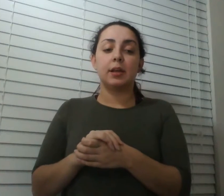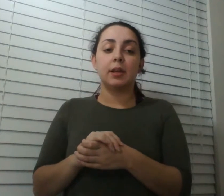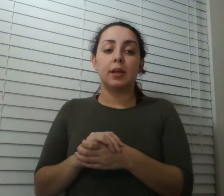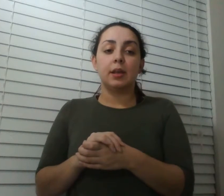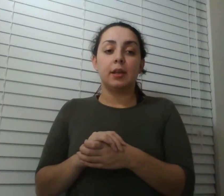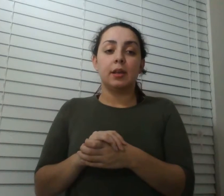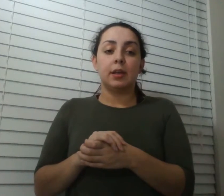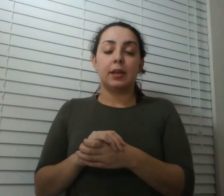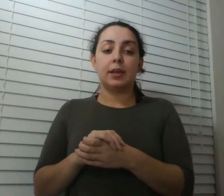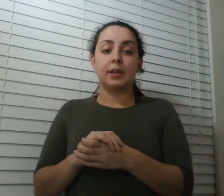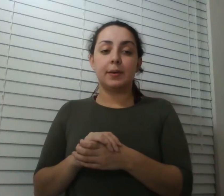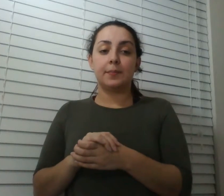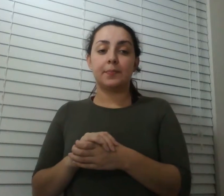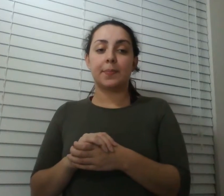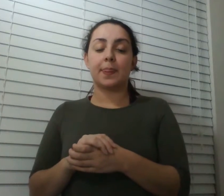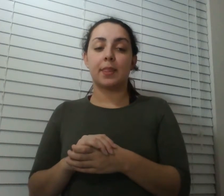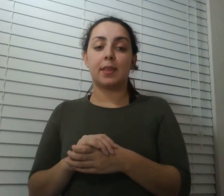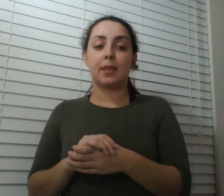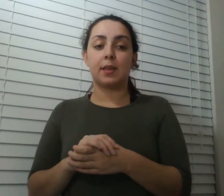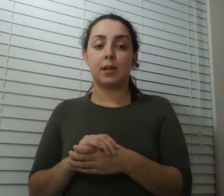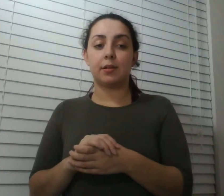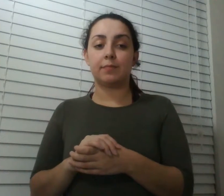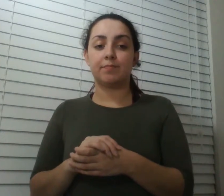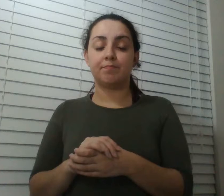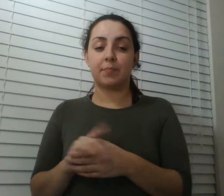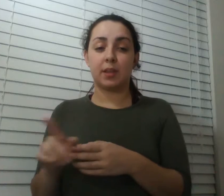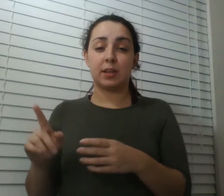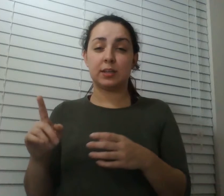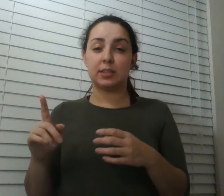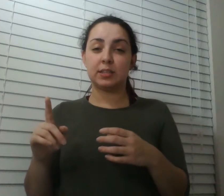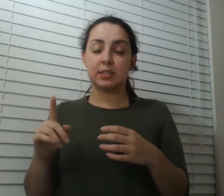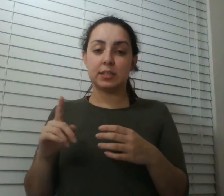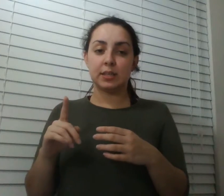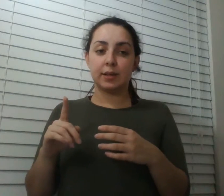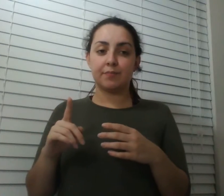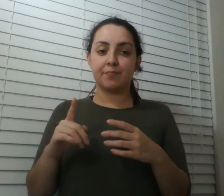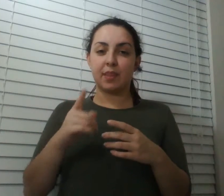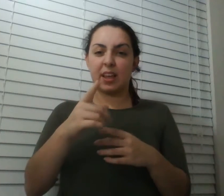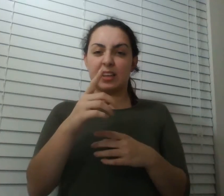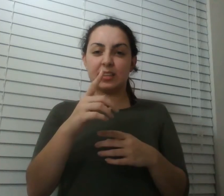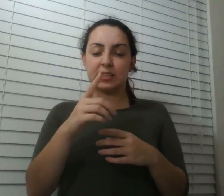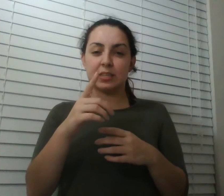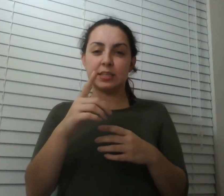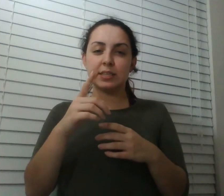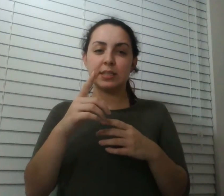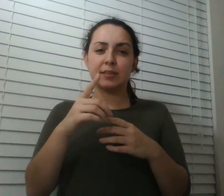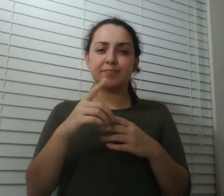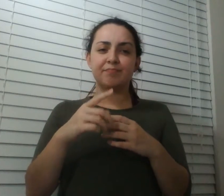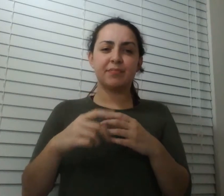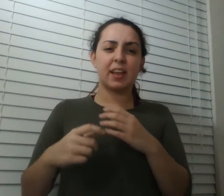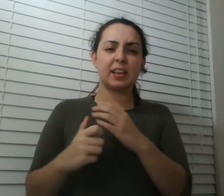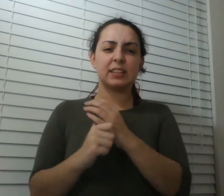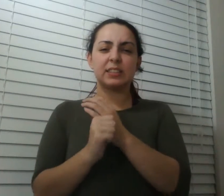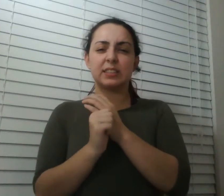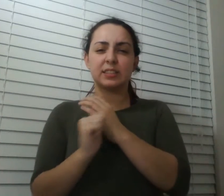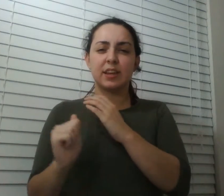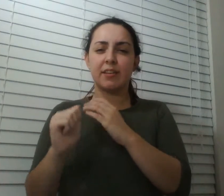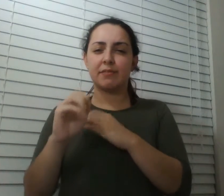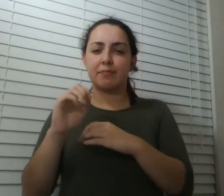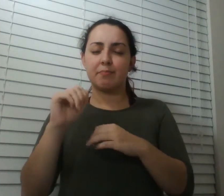build but incredibly intense he's kind of an expert in animal violence and the thing he harped on over and over the thing